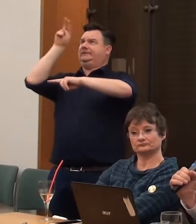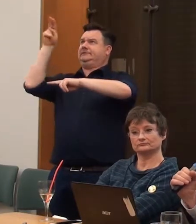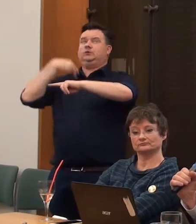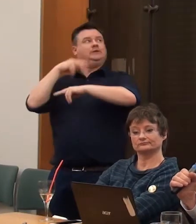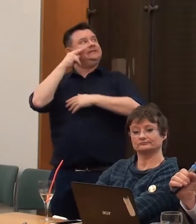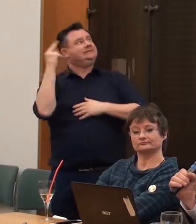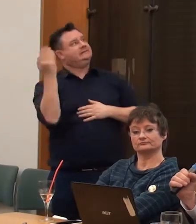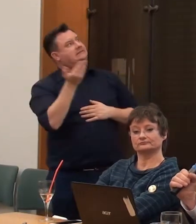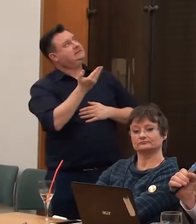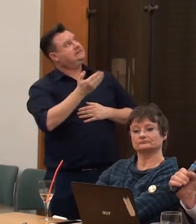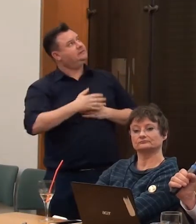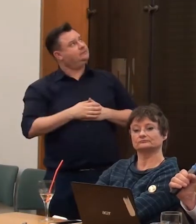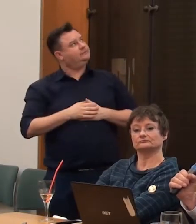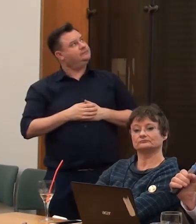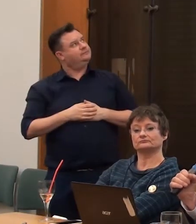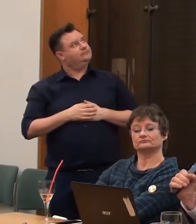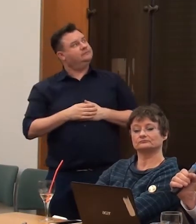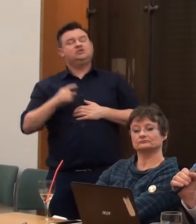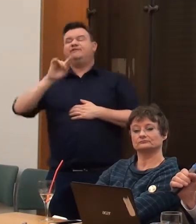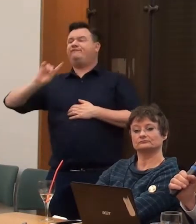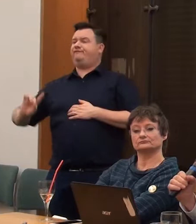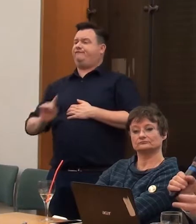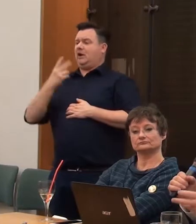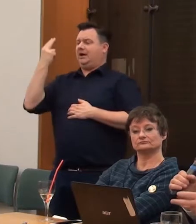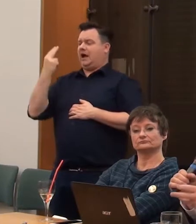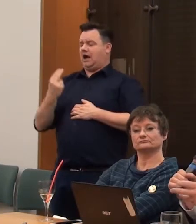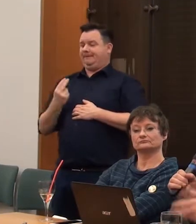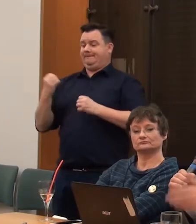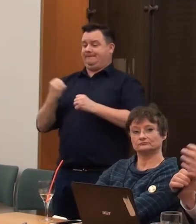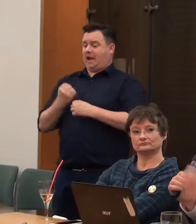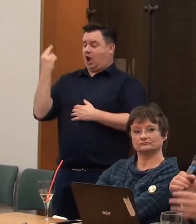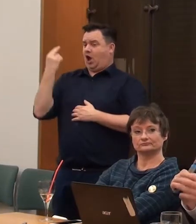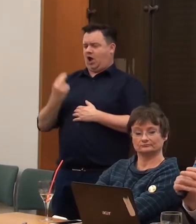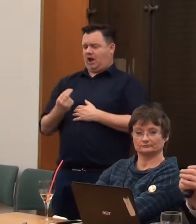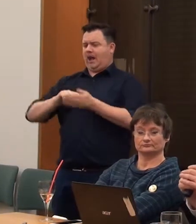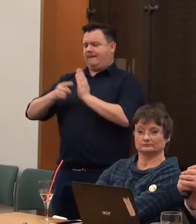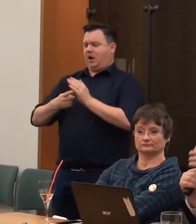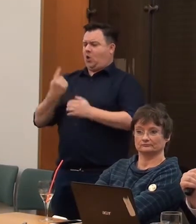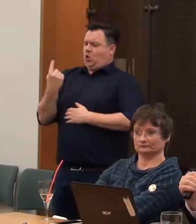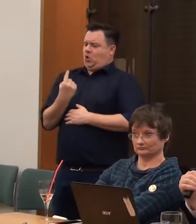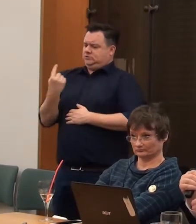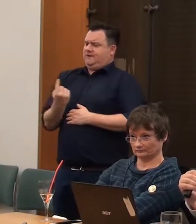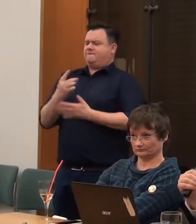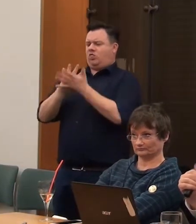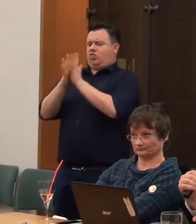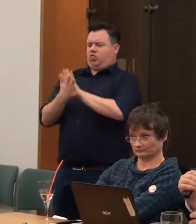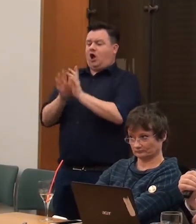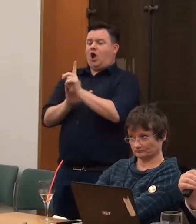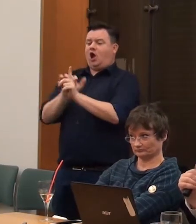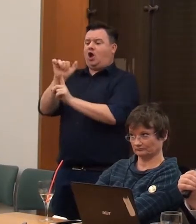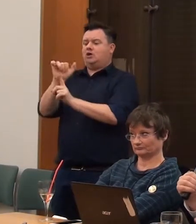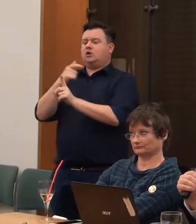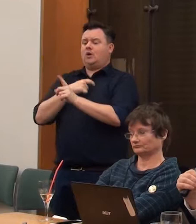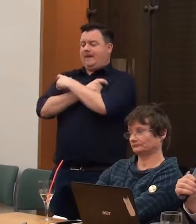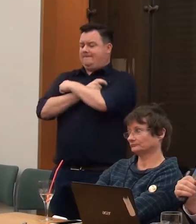be seen there. And she was perhaps the first artist really to make her art about her impairment, about the culture she lived in,